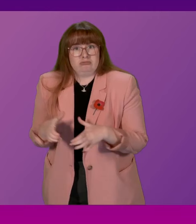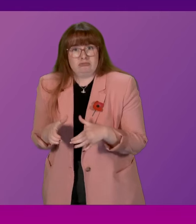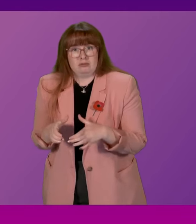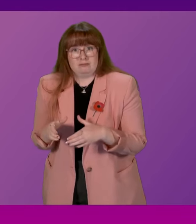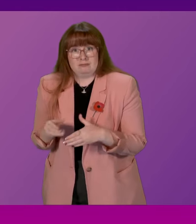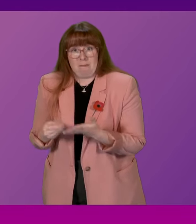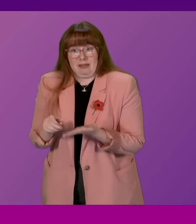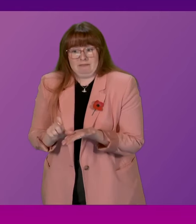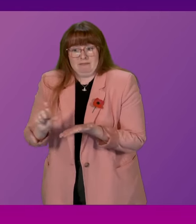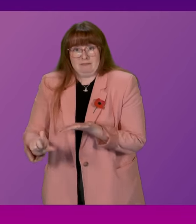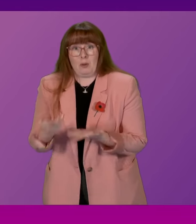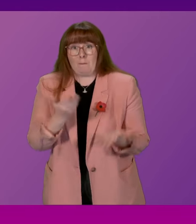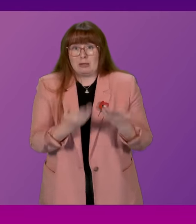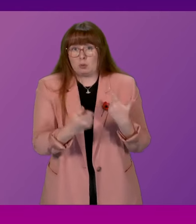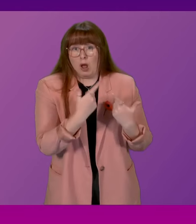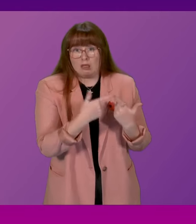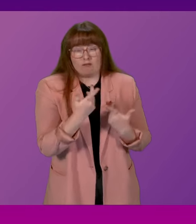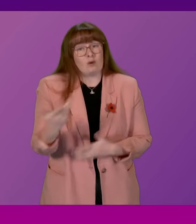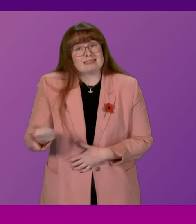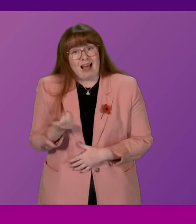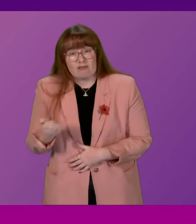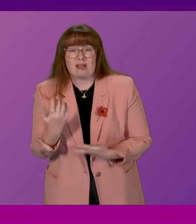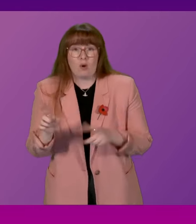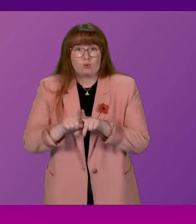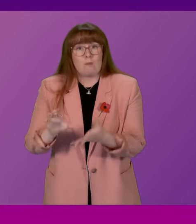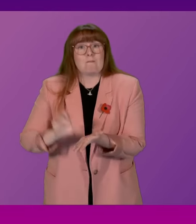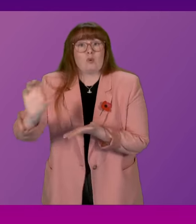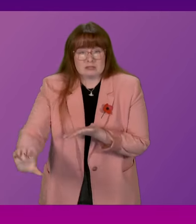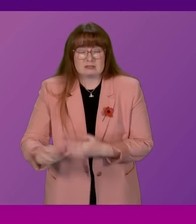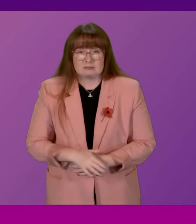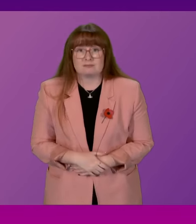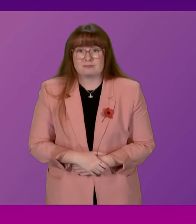comparable utilities, both in terms of salary and indeed bonus incentives.